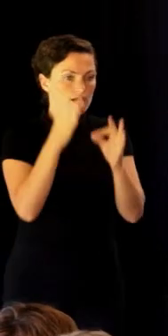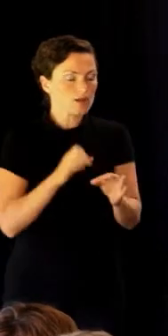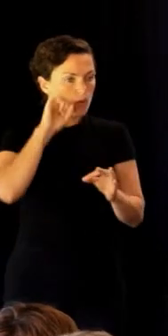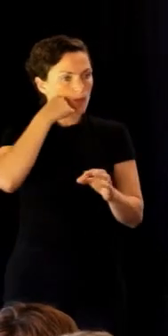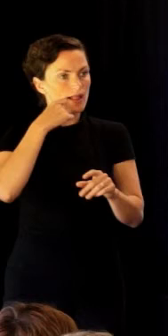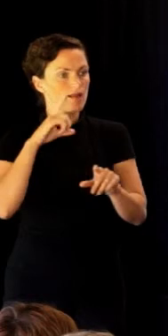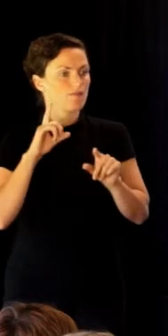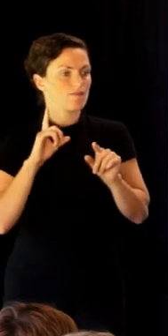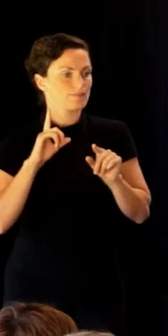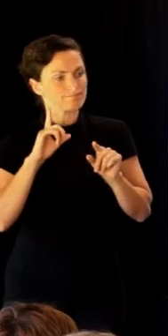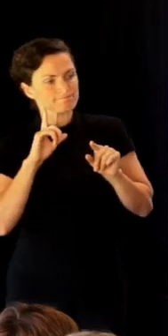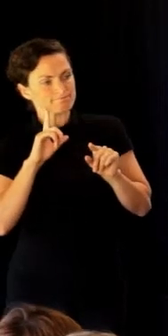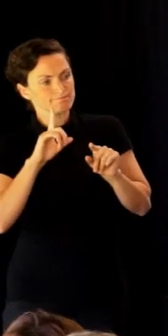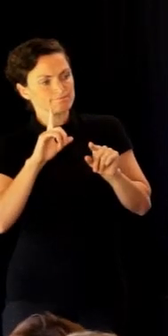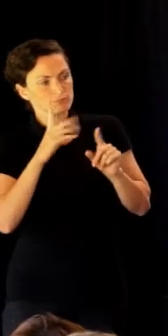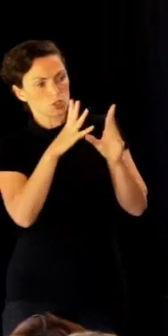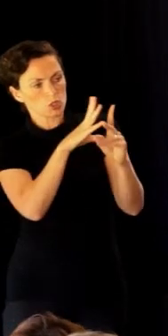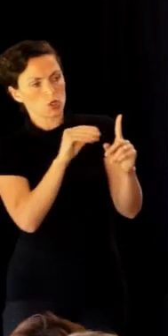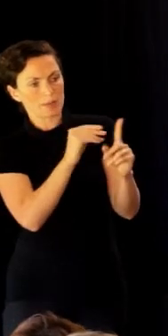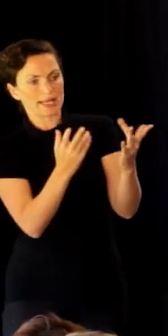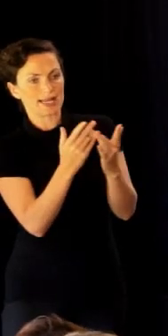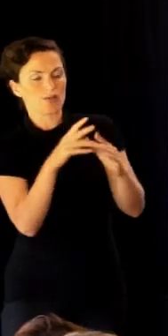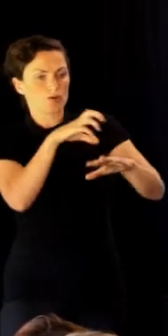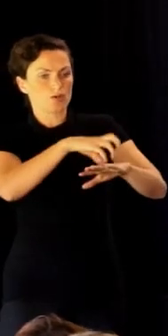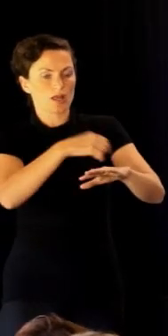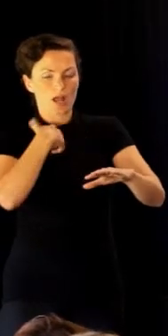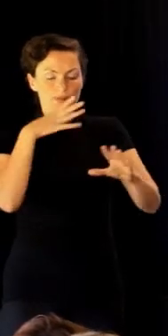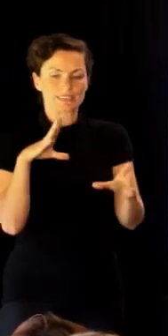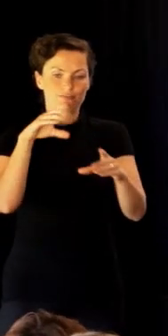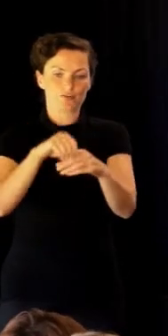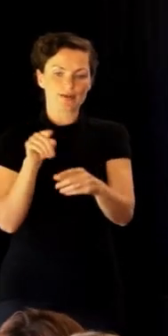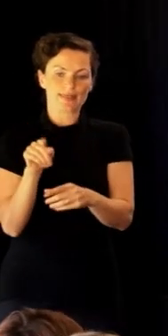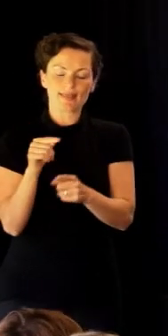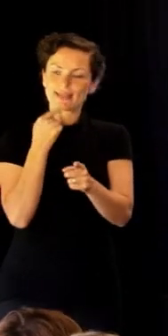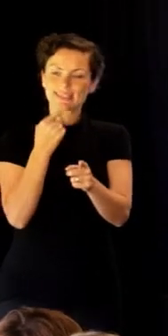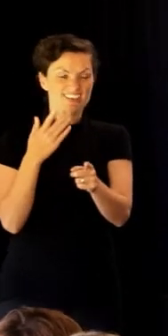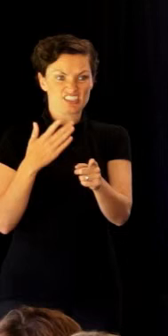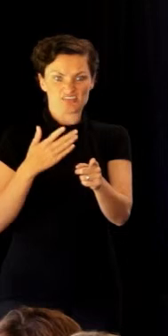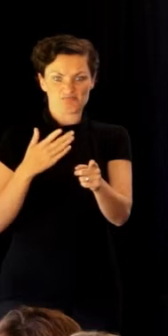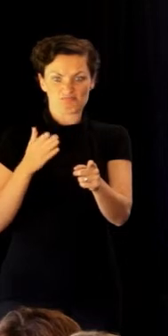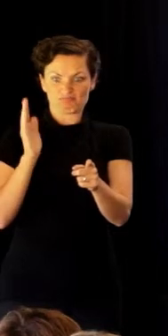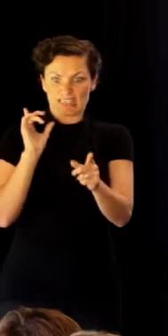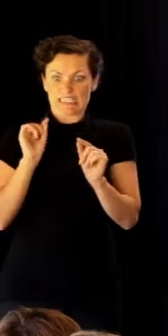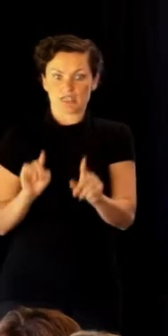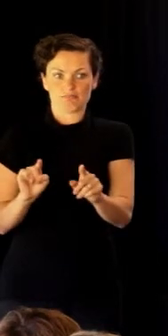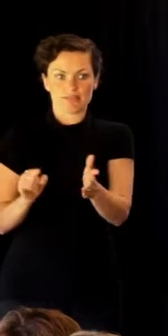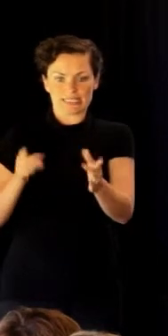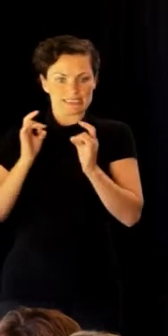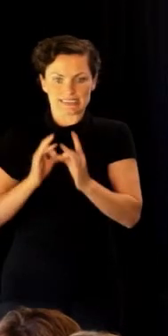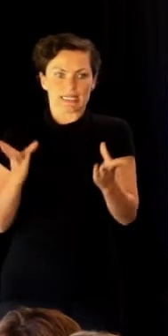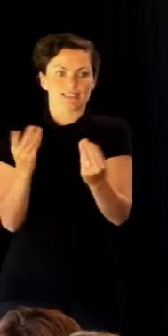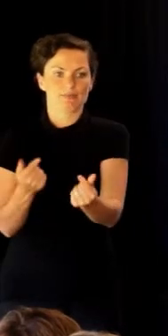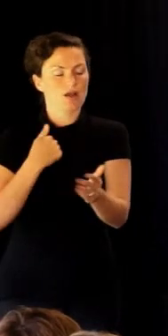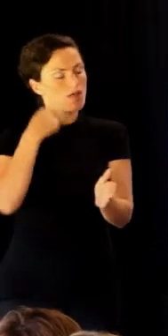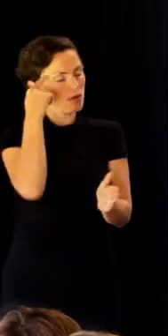footsteps of another organisation that I had some connection with who said, they just did it. They just did it. They just started.